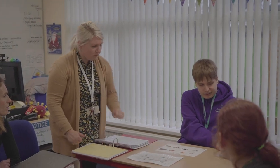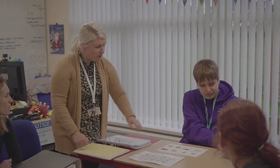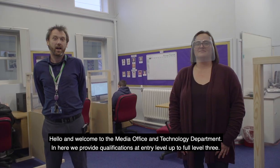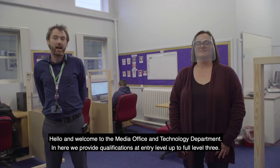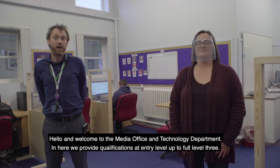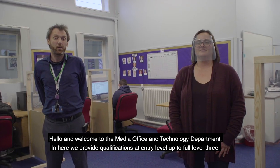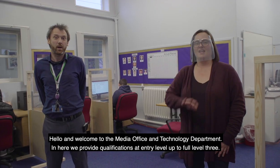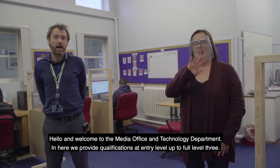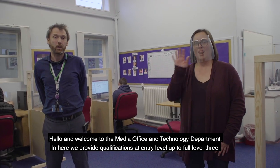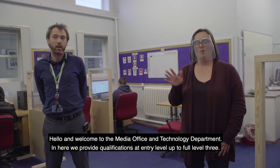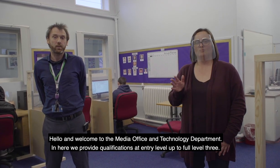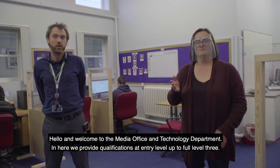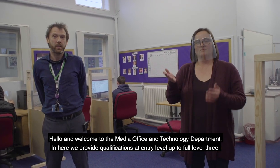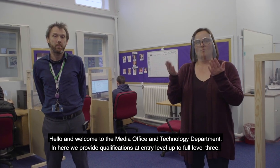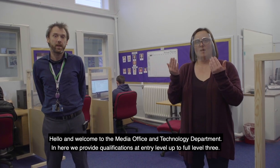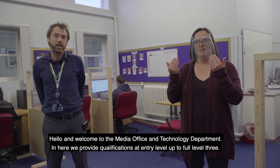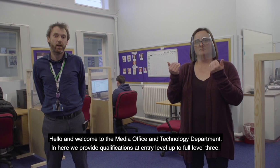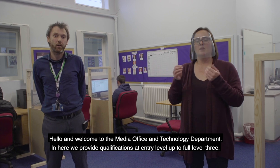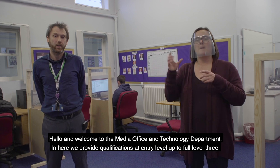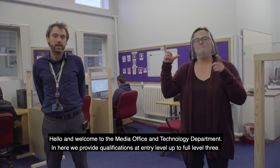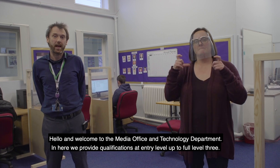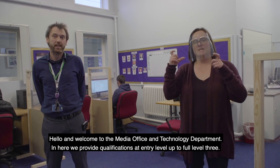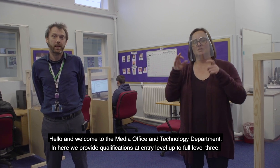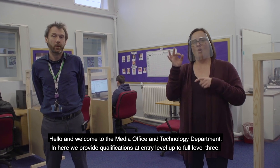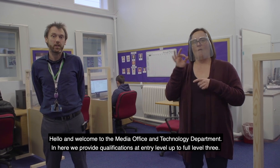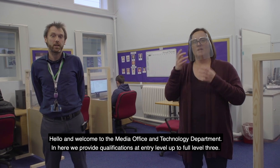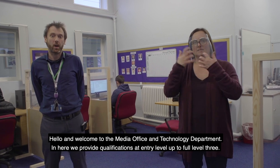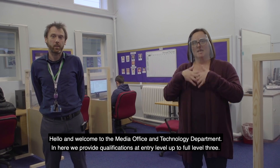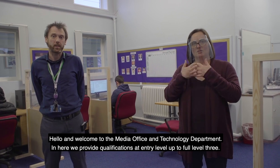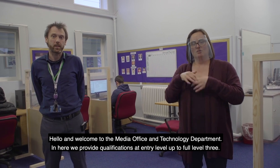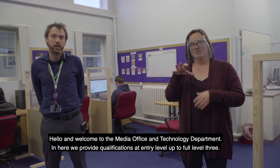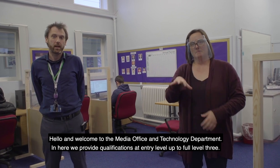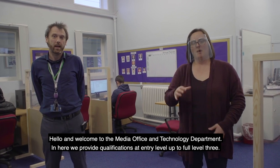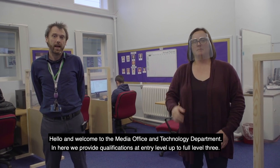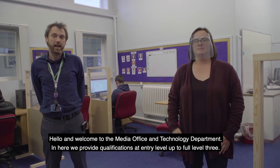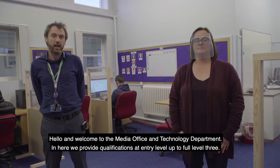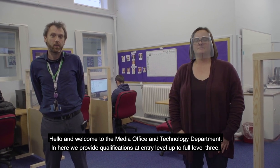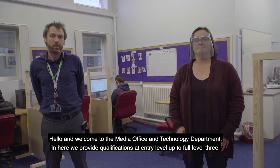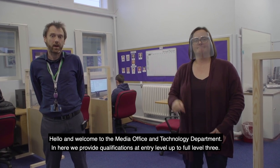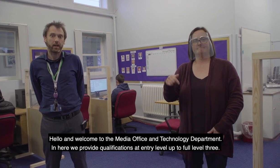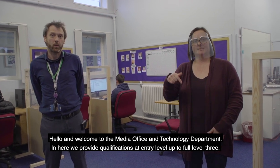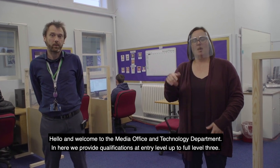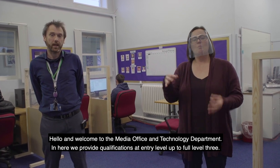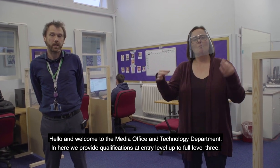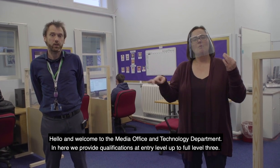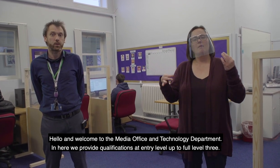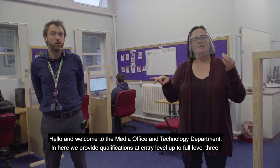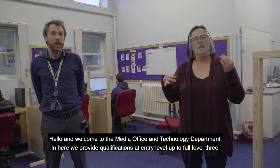Hello and welcome to the Media Office and Technology Department. In here we provide qualifications from